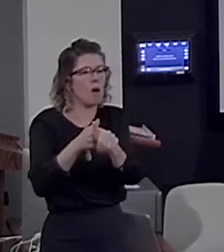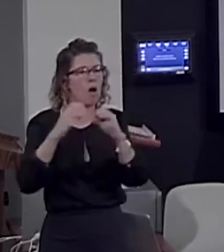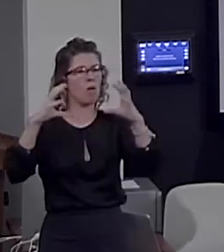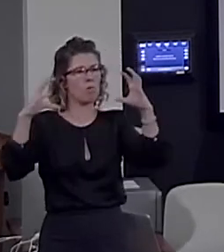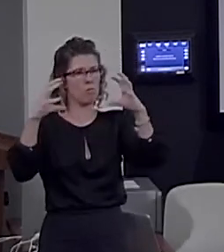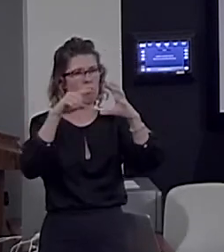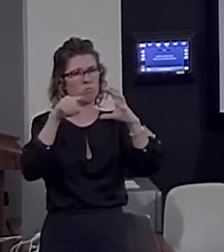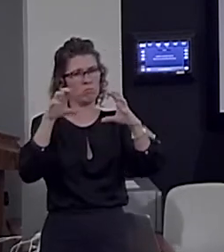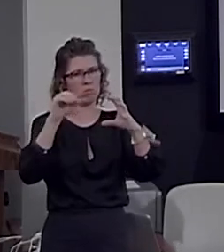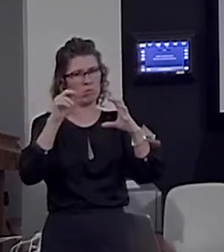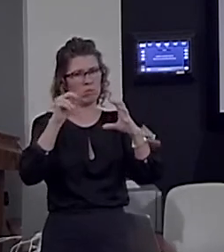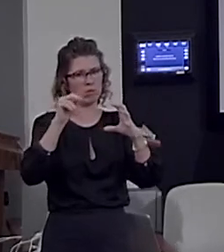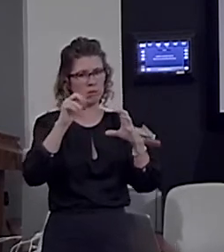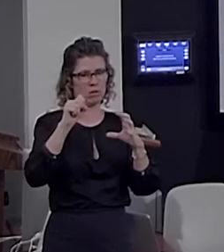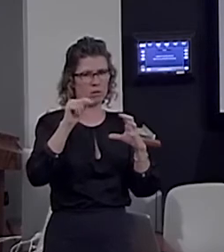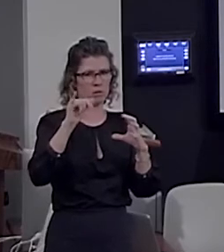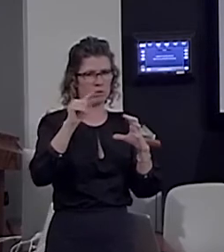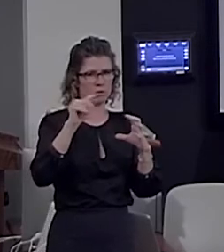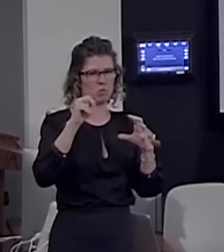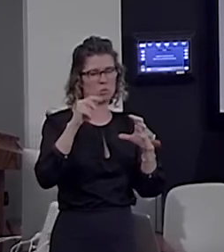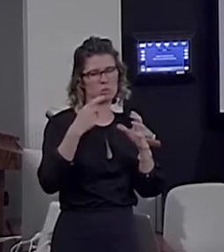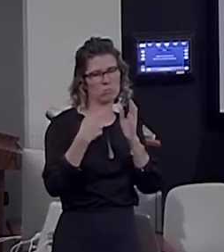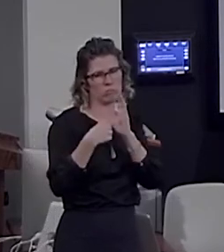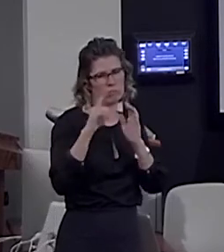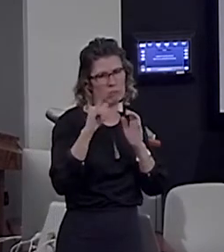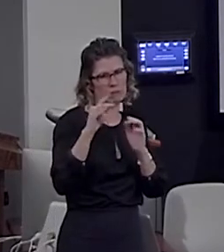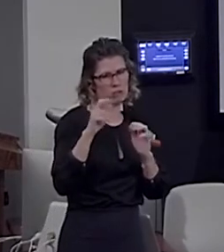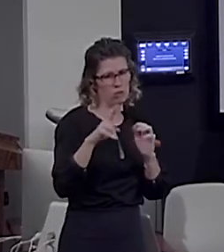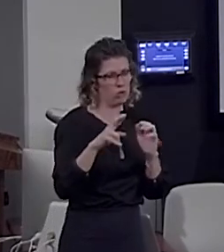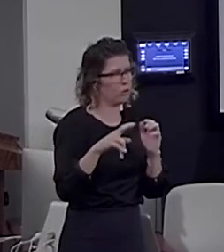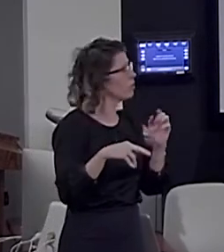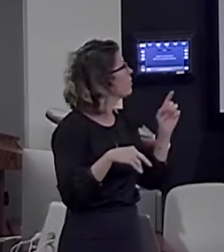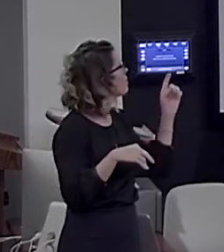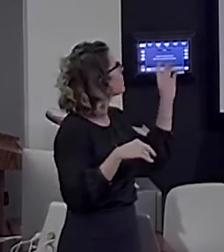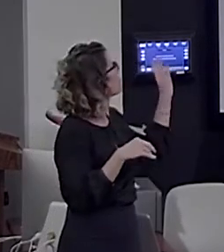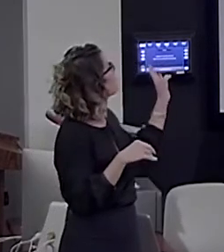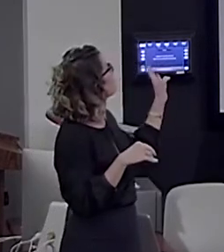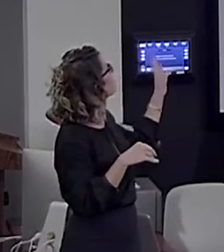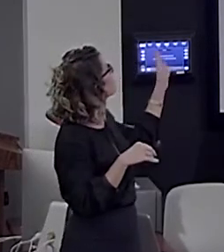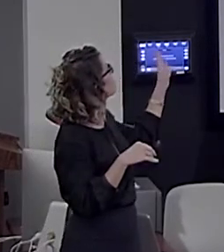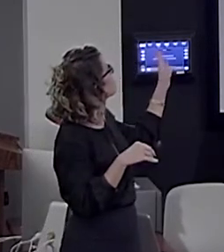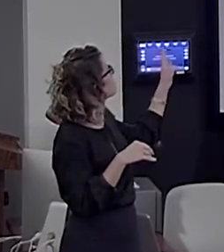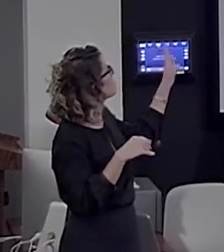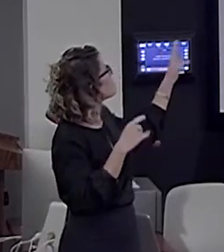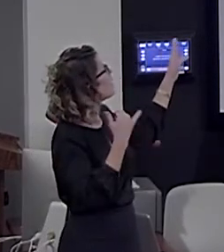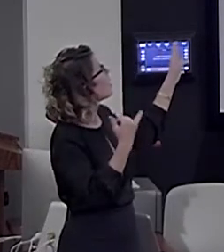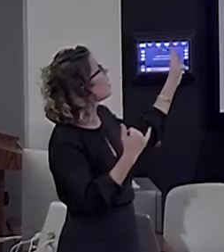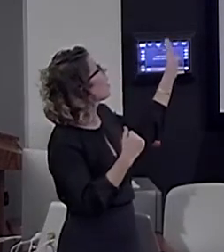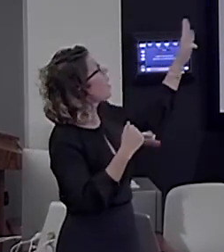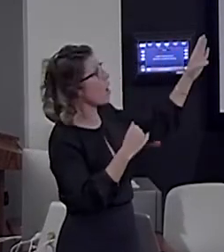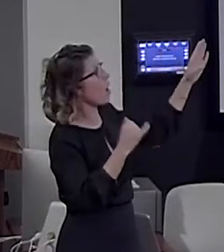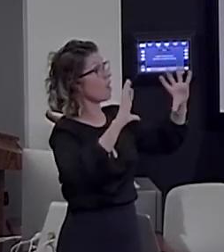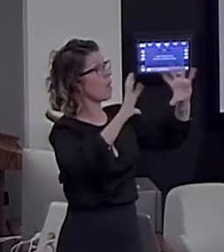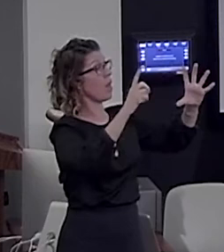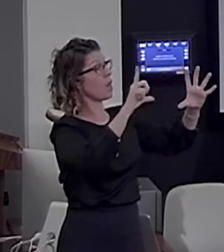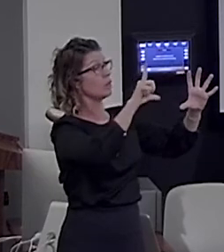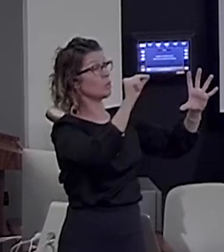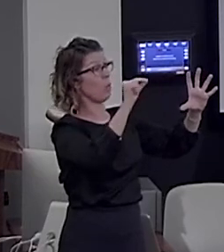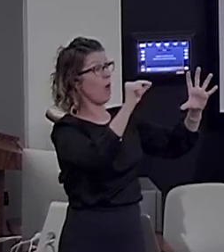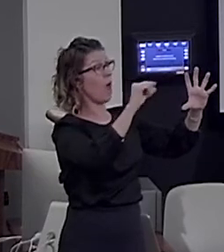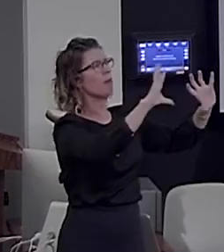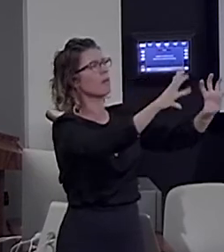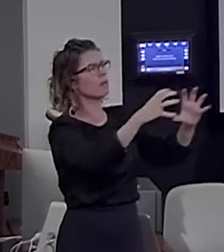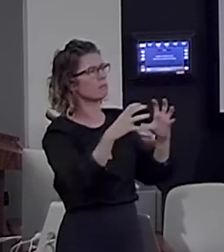linear monotonic effect. The effects were still there, and it's important. When we selected subgroups of subjects,